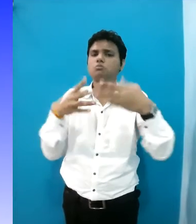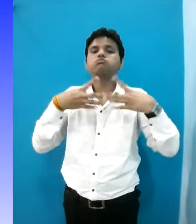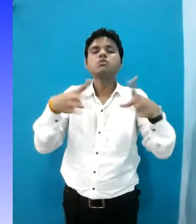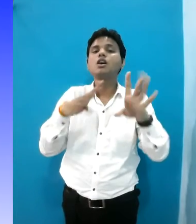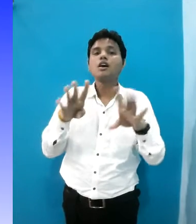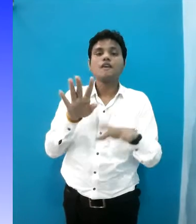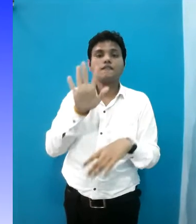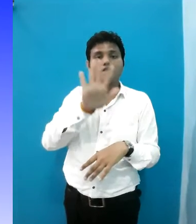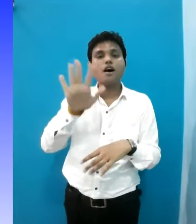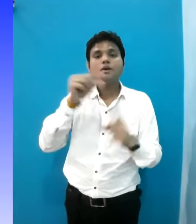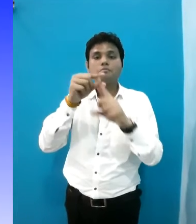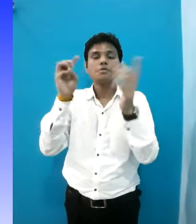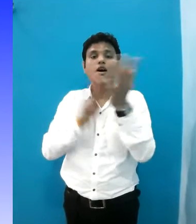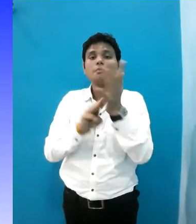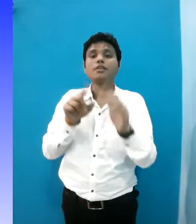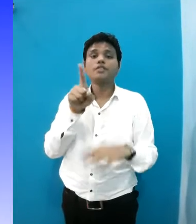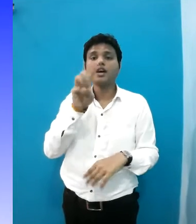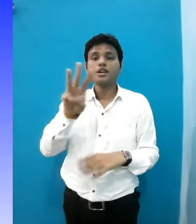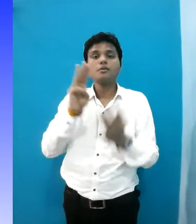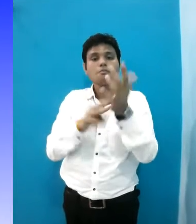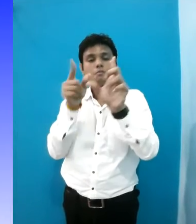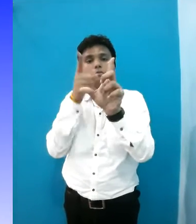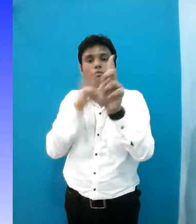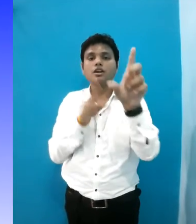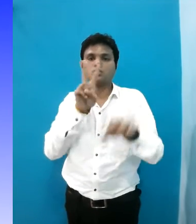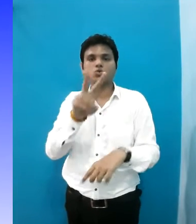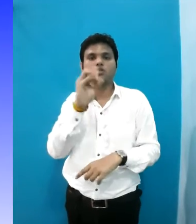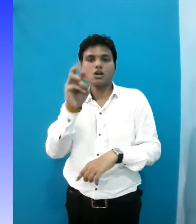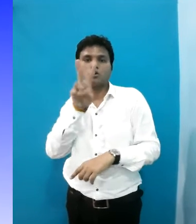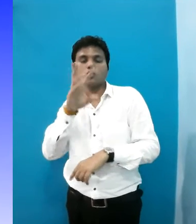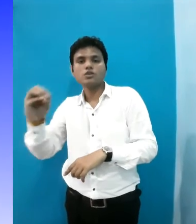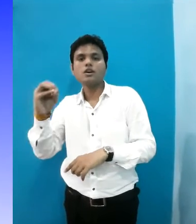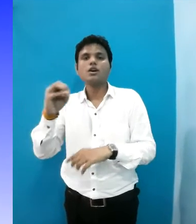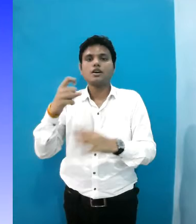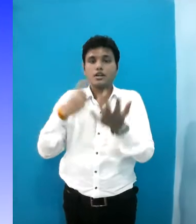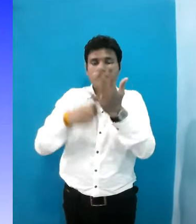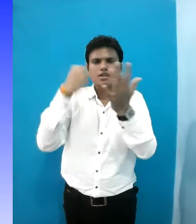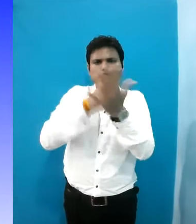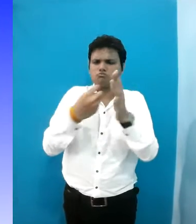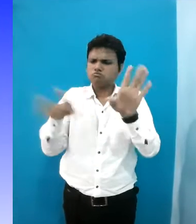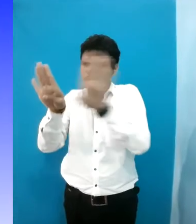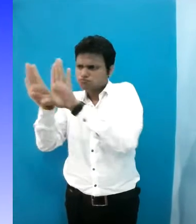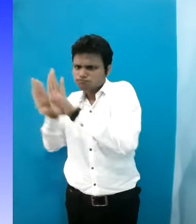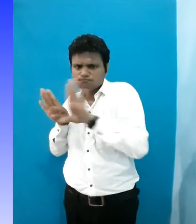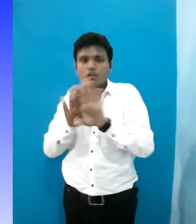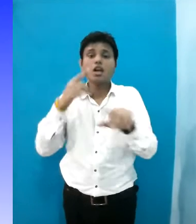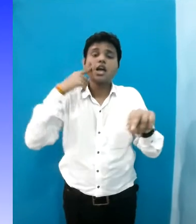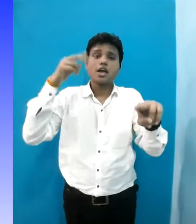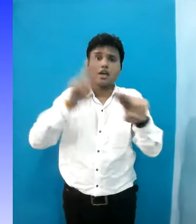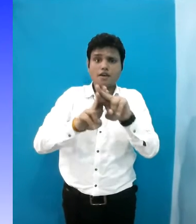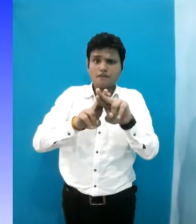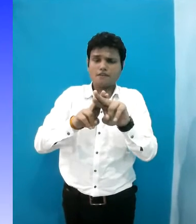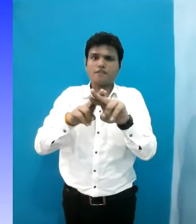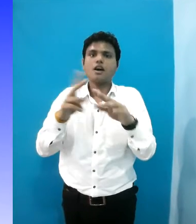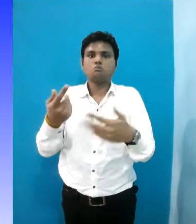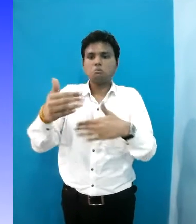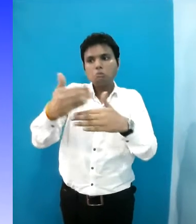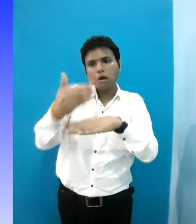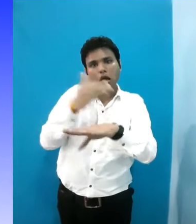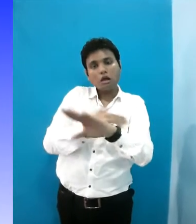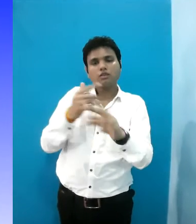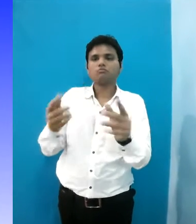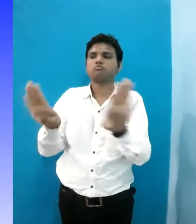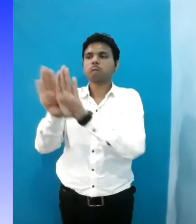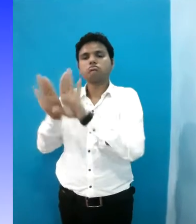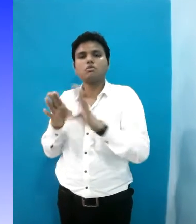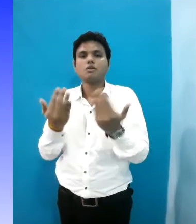open till 5 pm of 13th May 2020. Registration will close if seats are filled earlier.